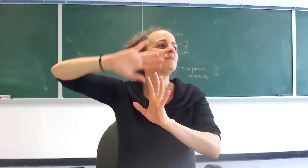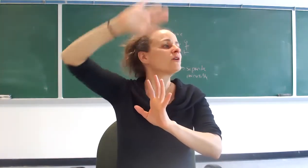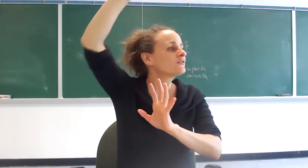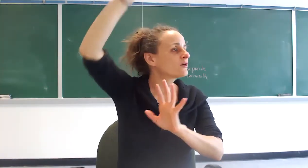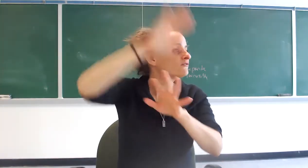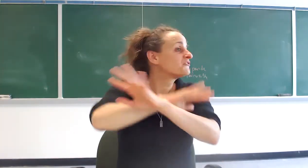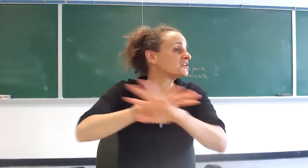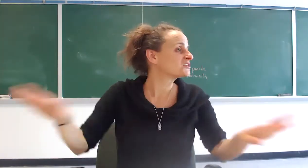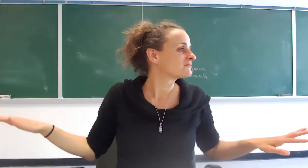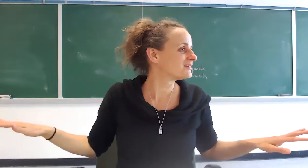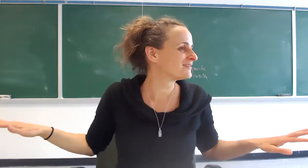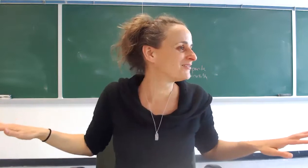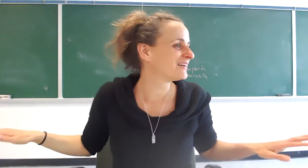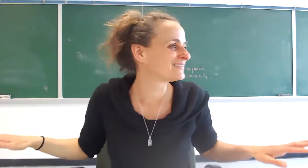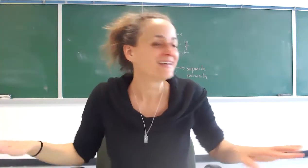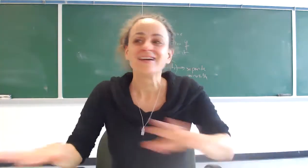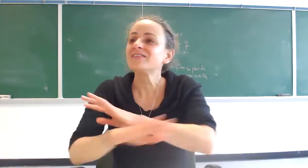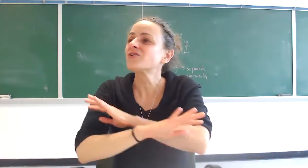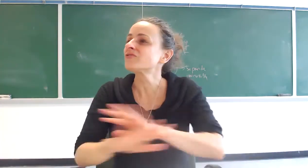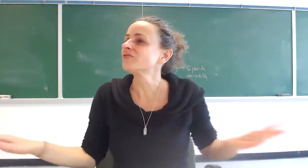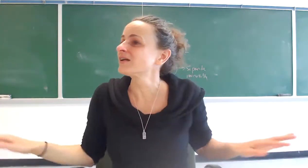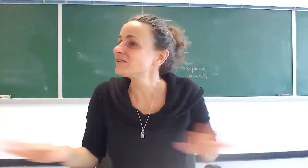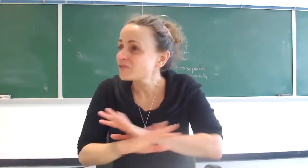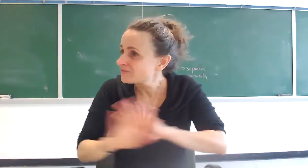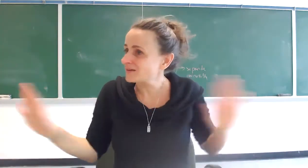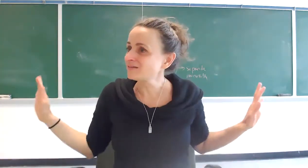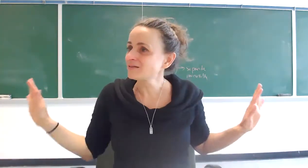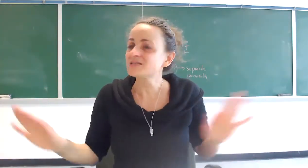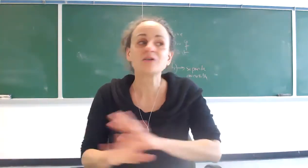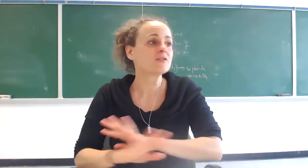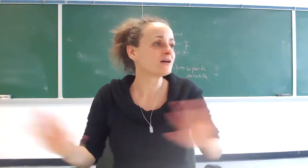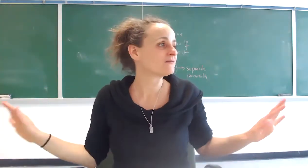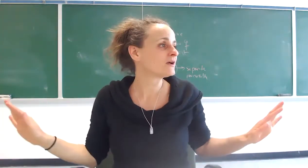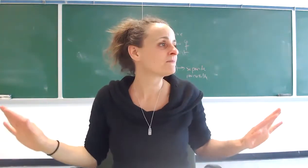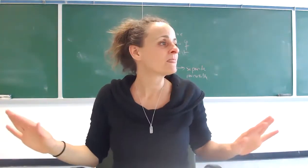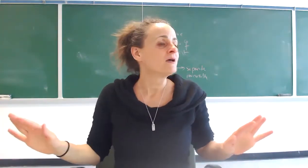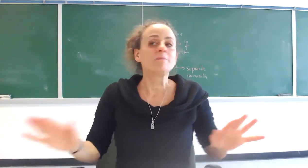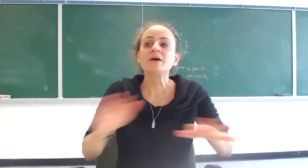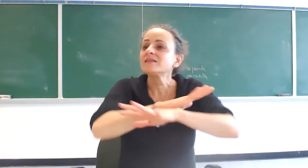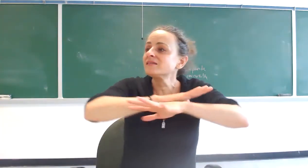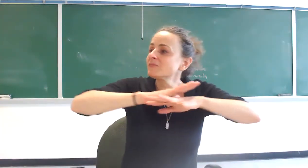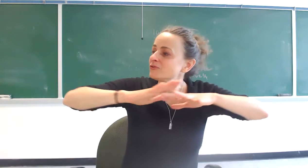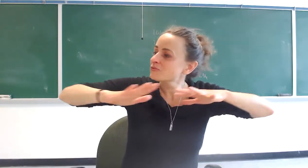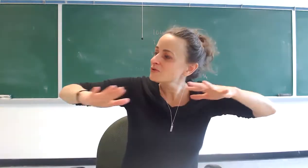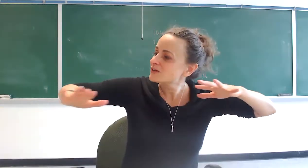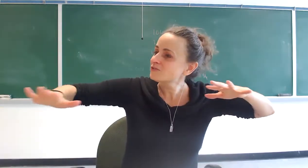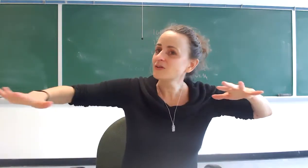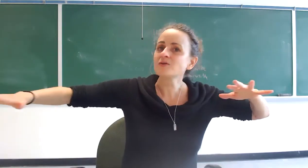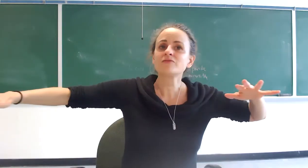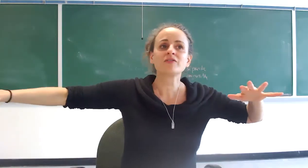praying to god finished it's over at least for levinas he's done with that right but he's able to reconfigure everything